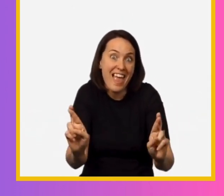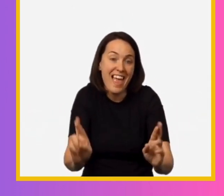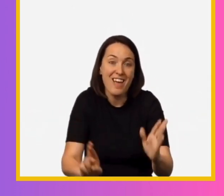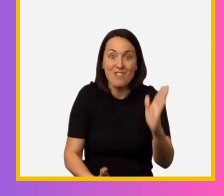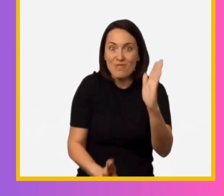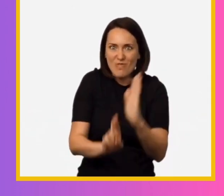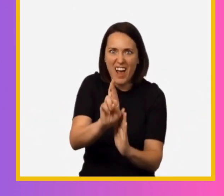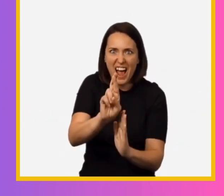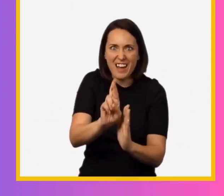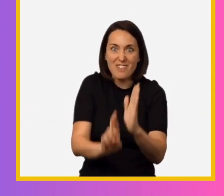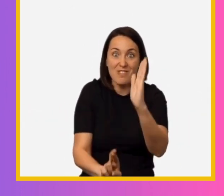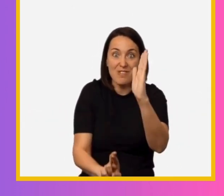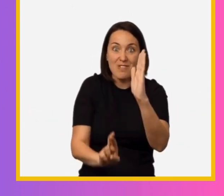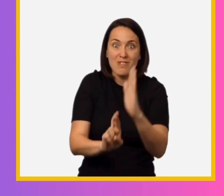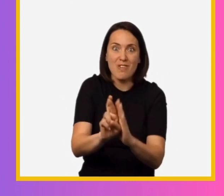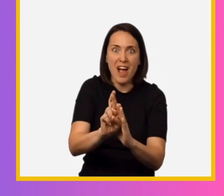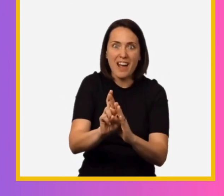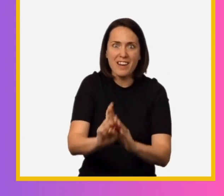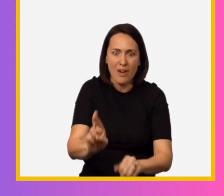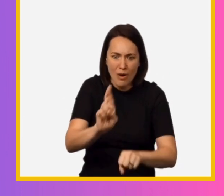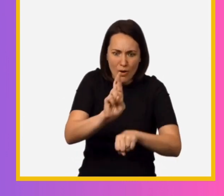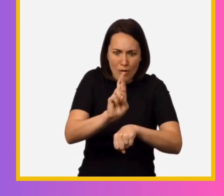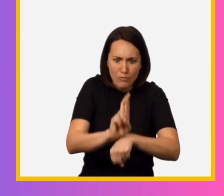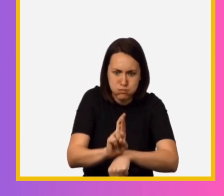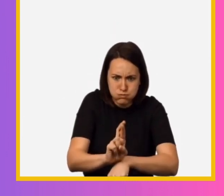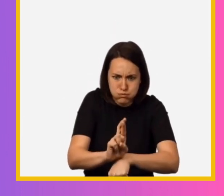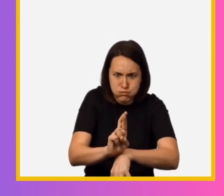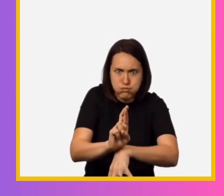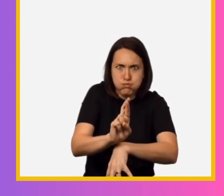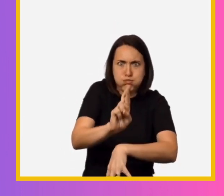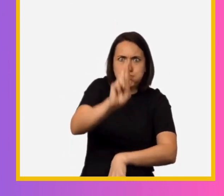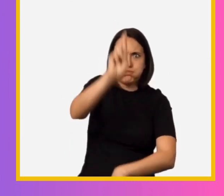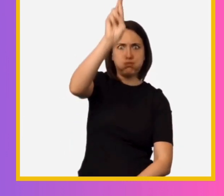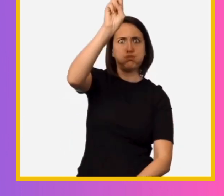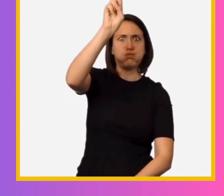ready rocket rocket blast off